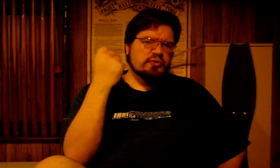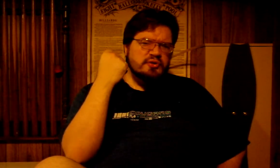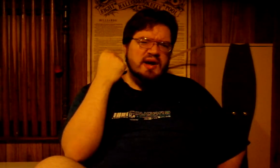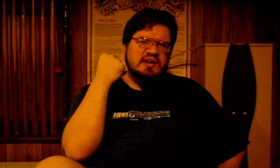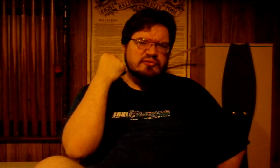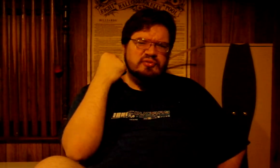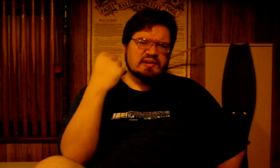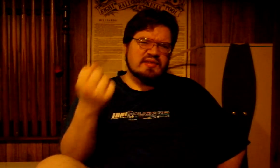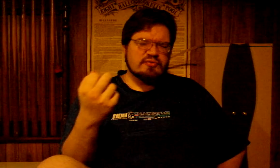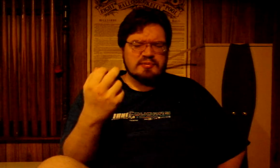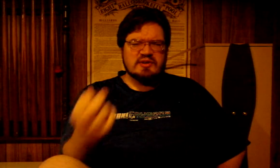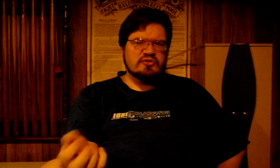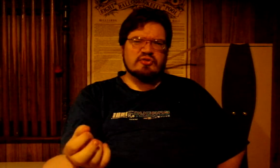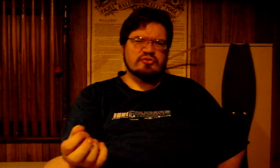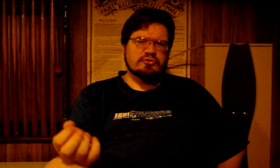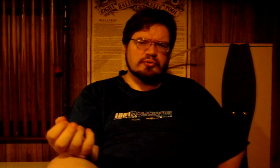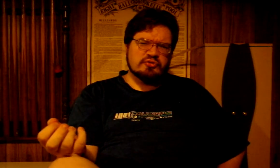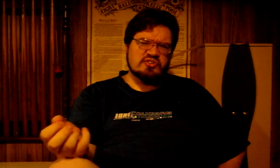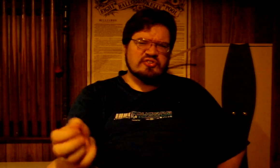and philanthropy just doesn't do it justice.